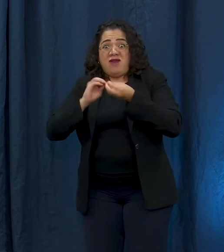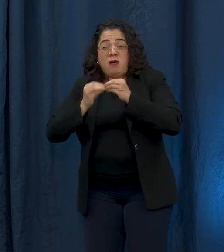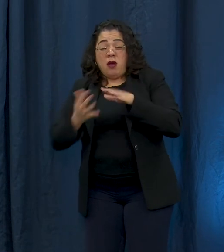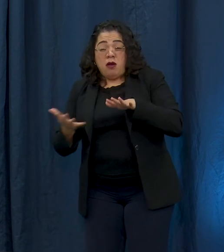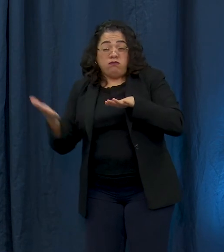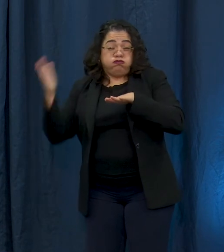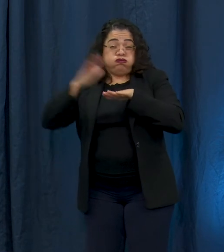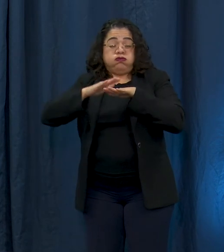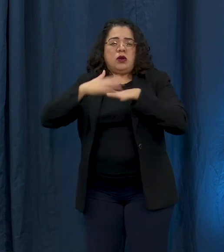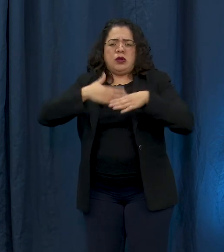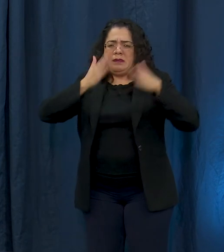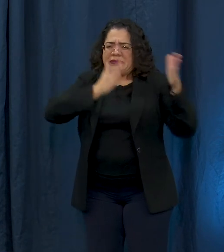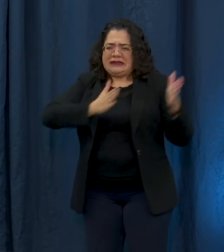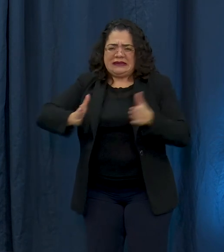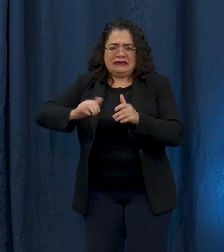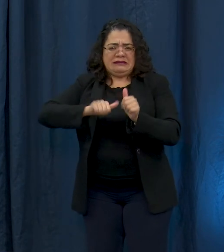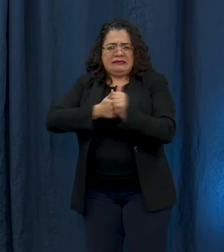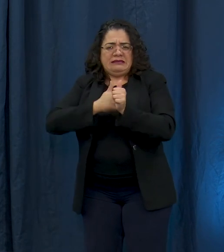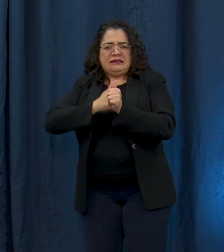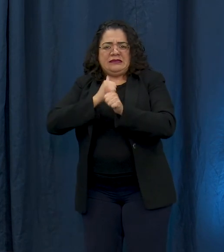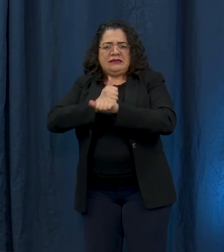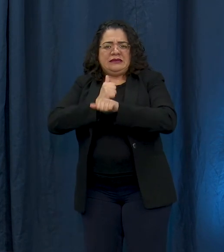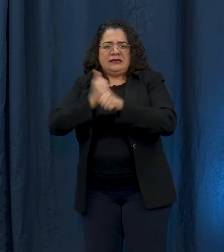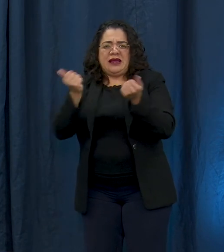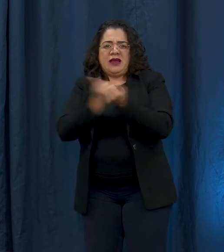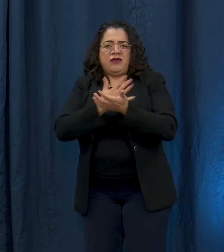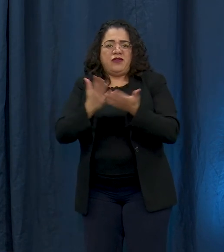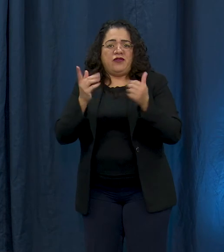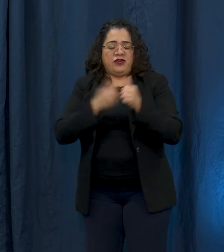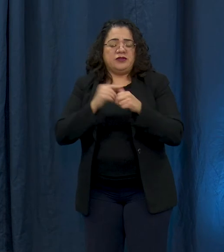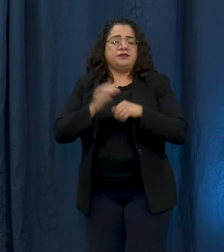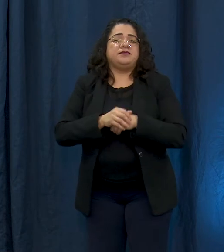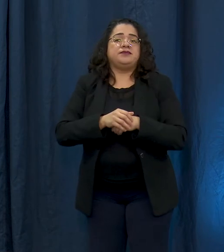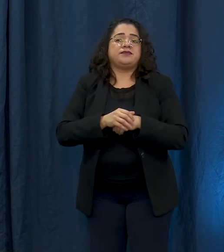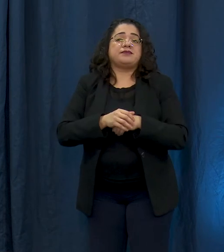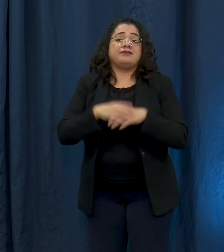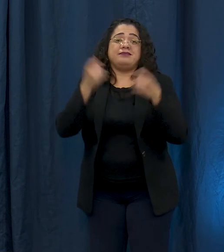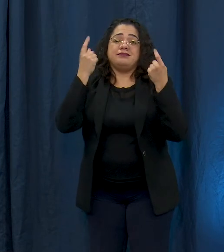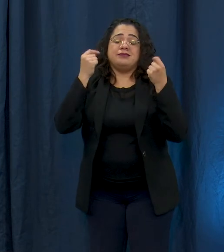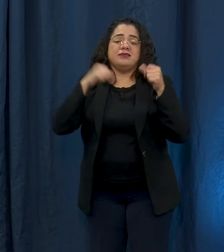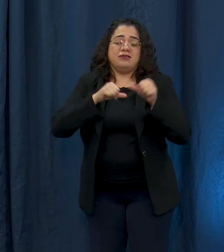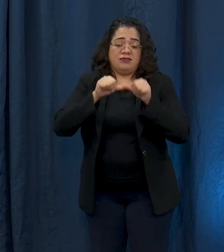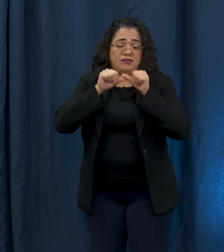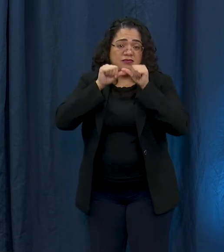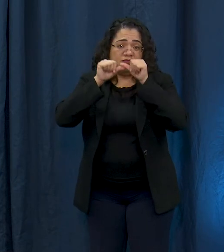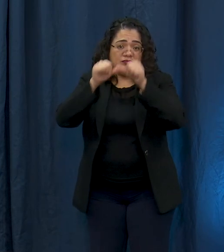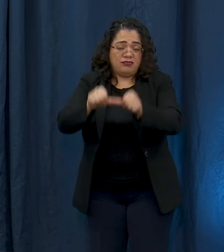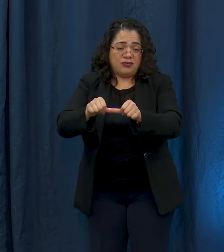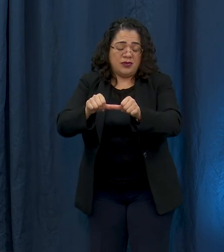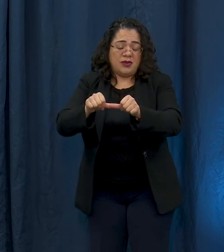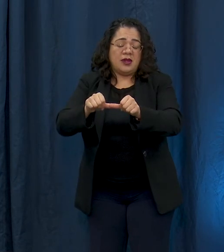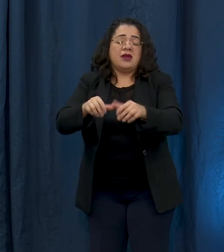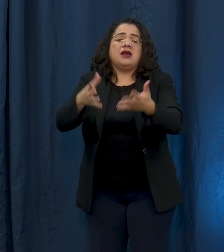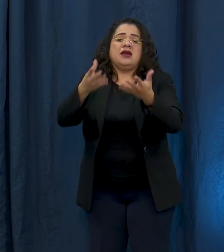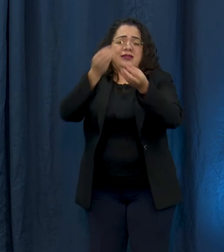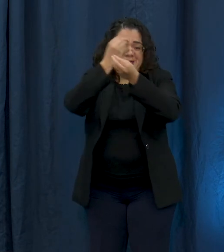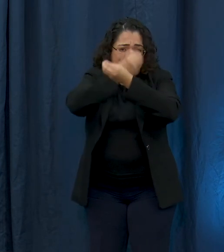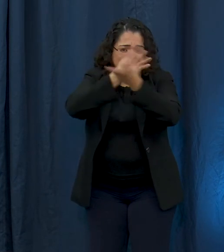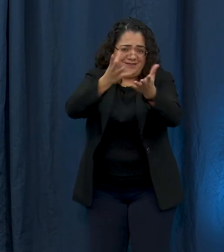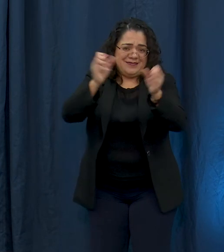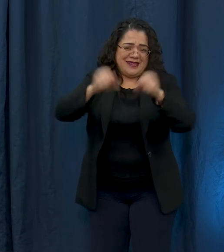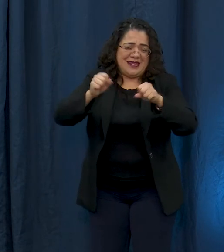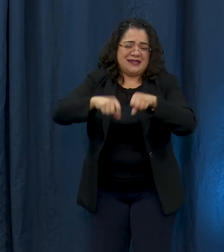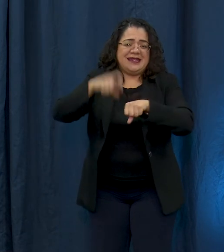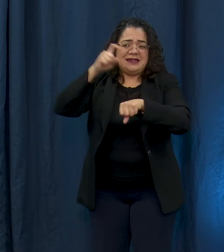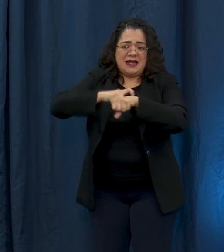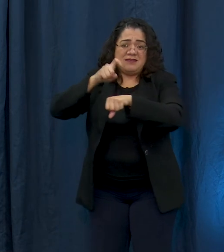with with the city and that being said we will continue doing our best to provide timely and transparent information